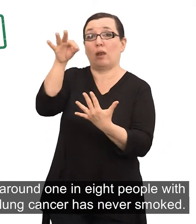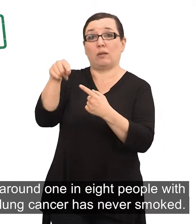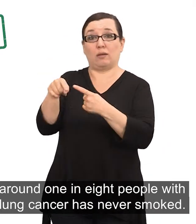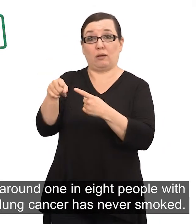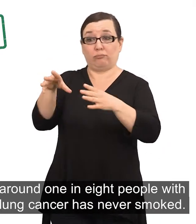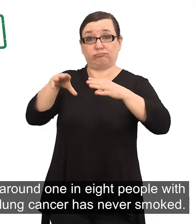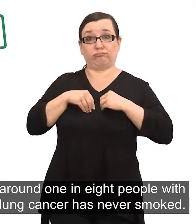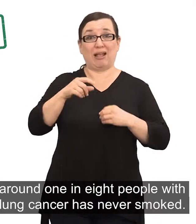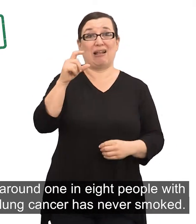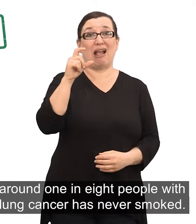smoked.